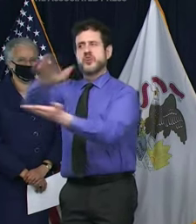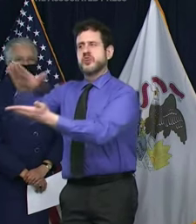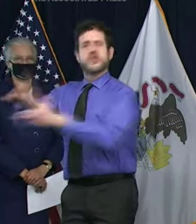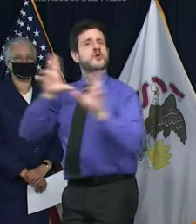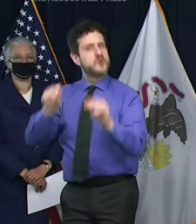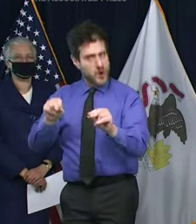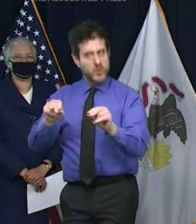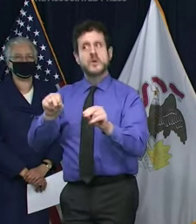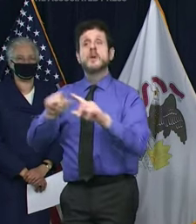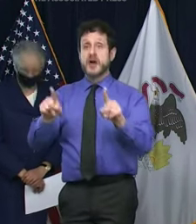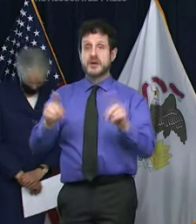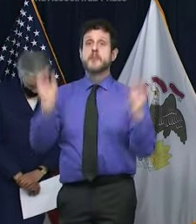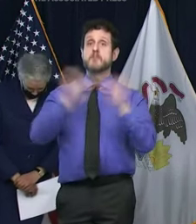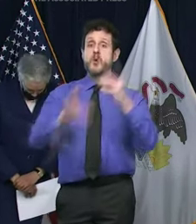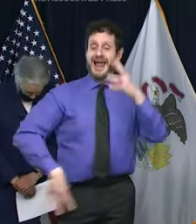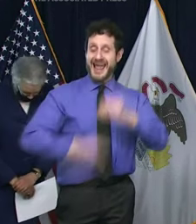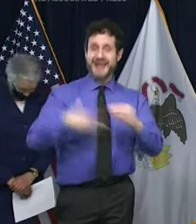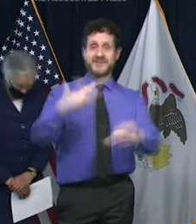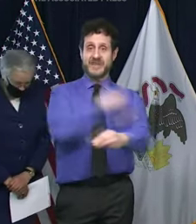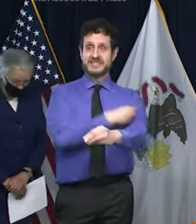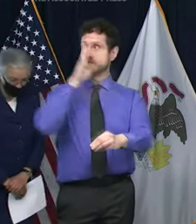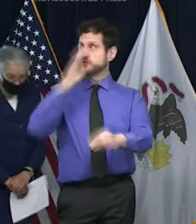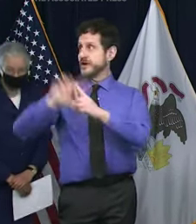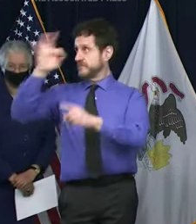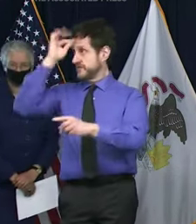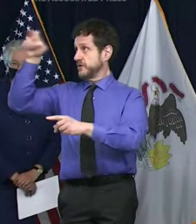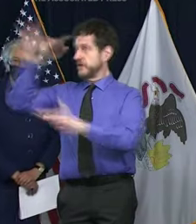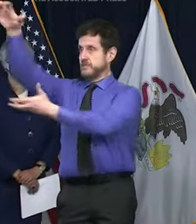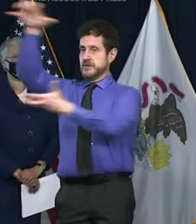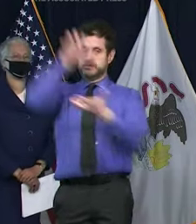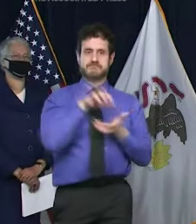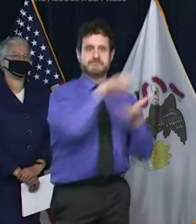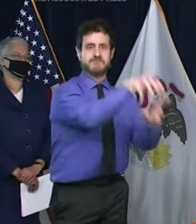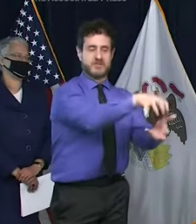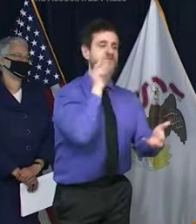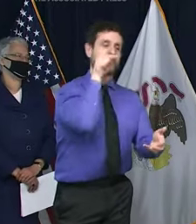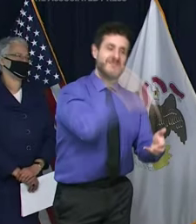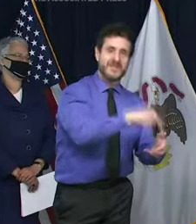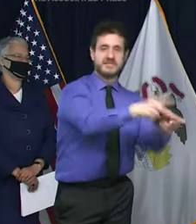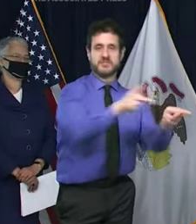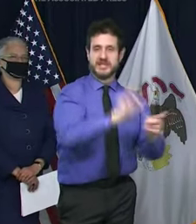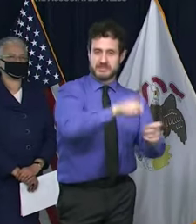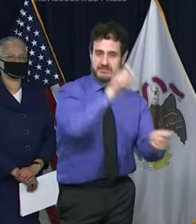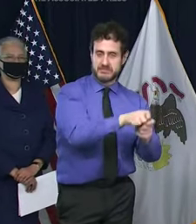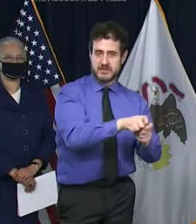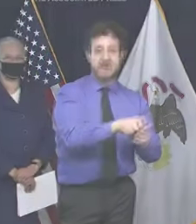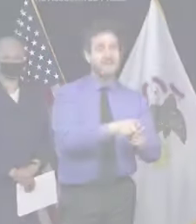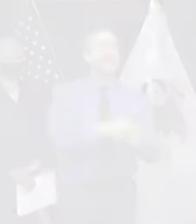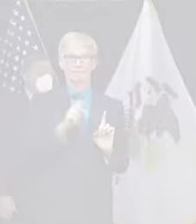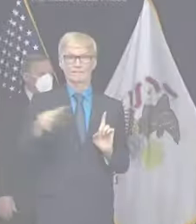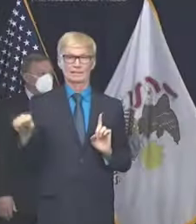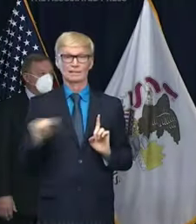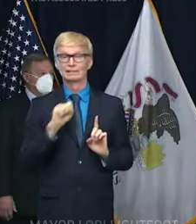into our state directly from the federal government and outside of our regular state and city allotments.